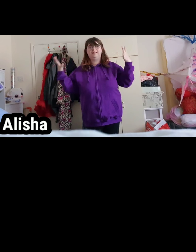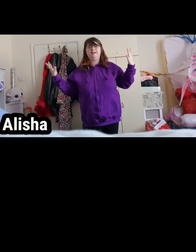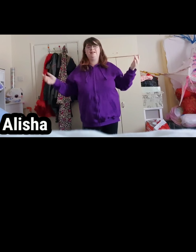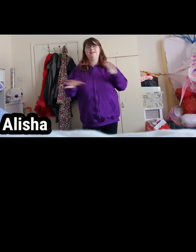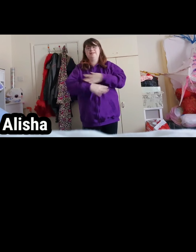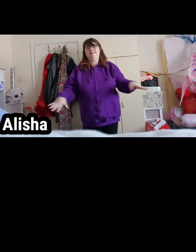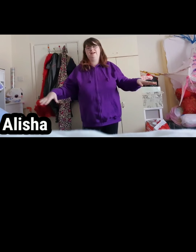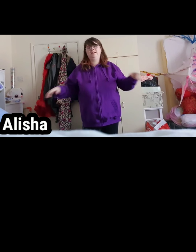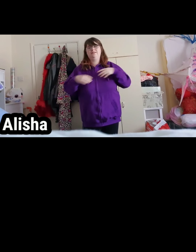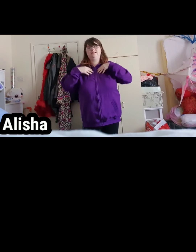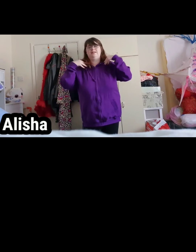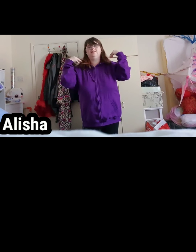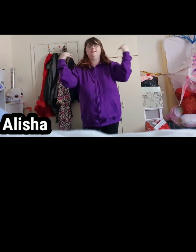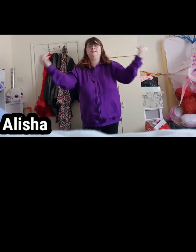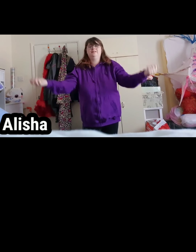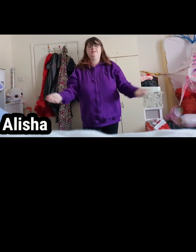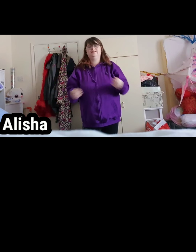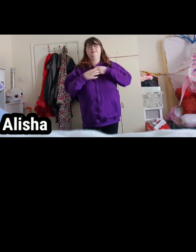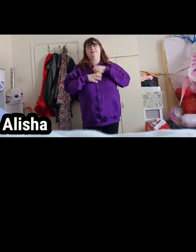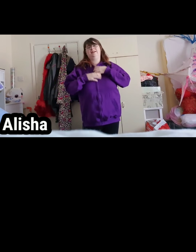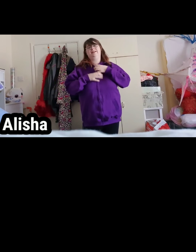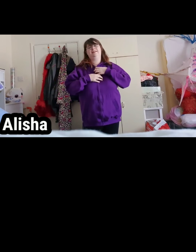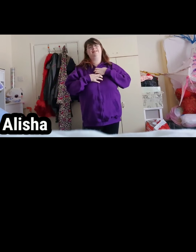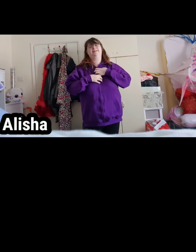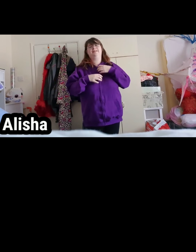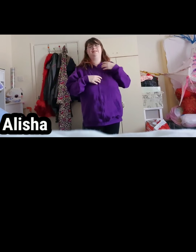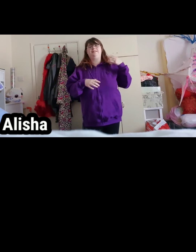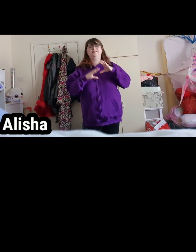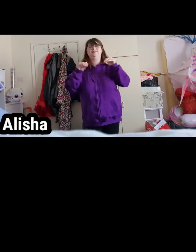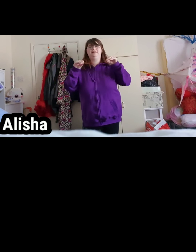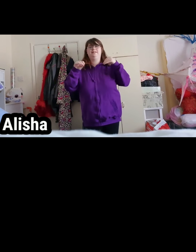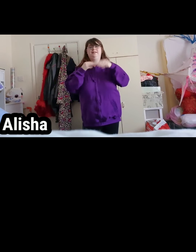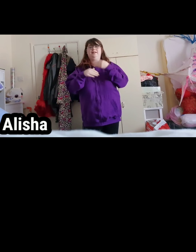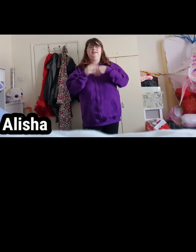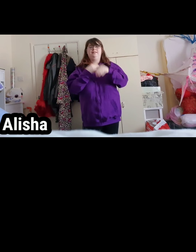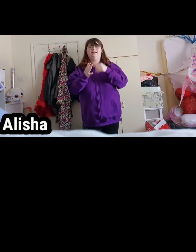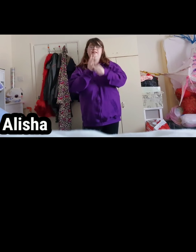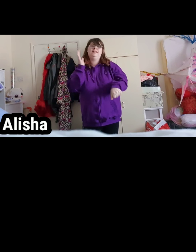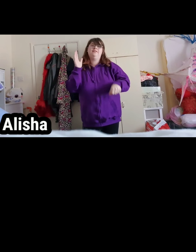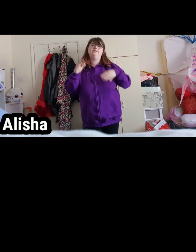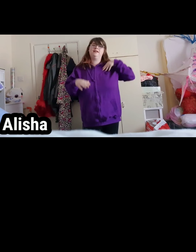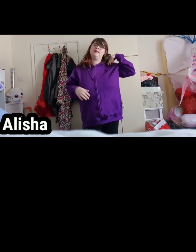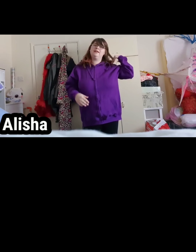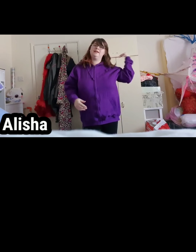in this bliss we cannot feel There are dreams, we'll stop existing and start living